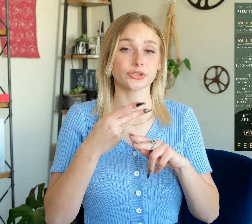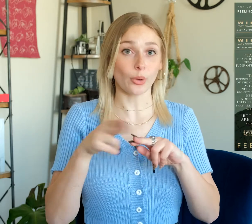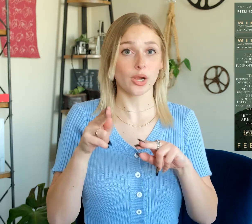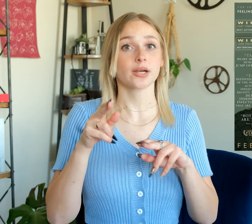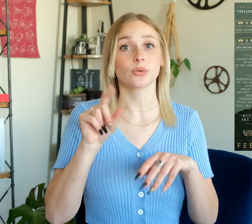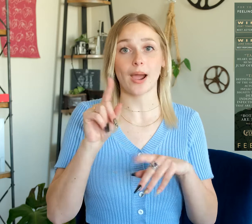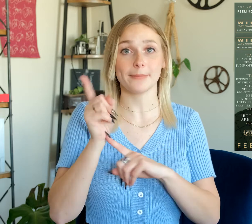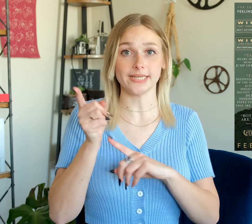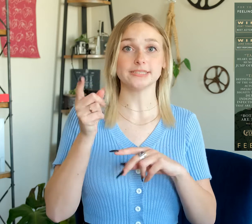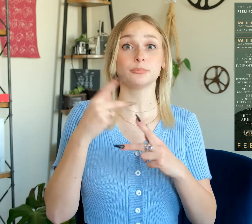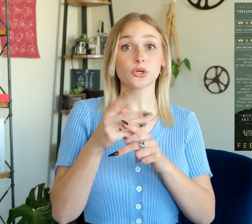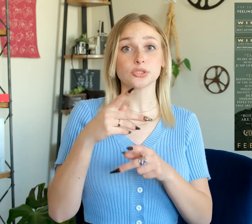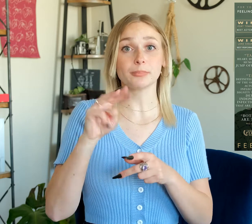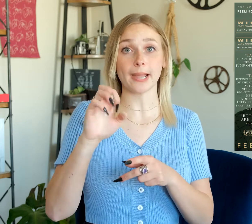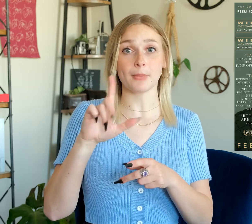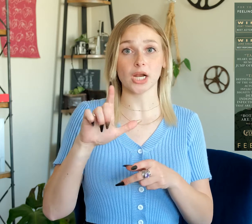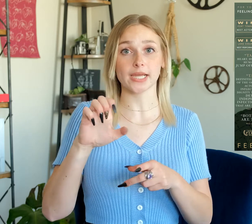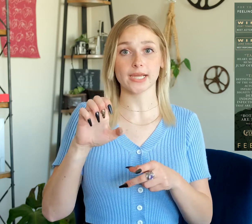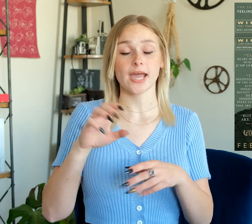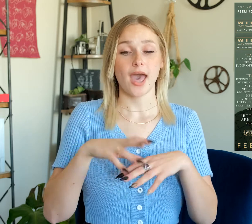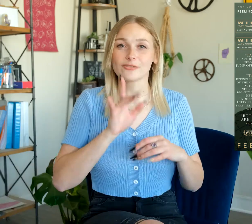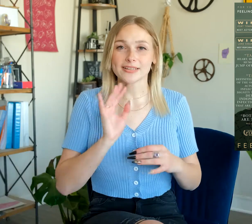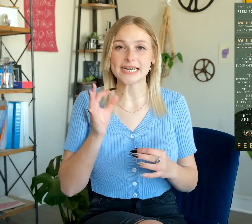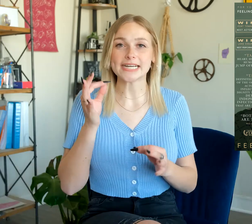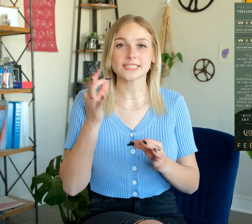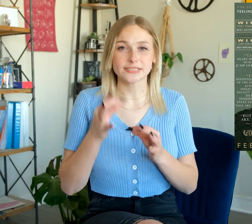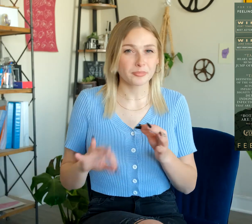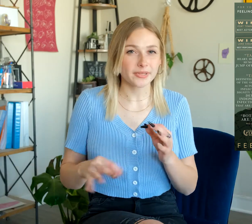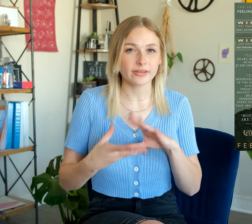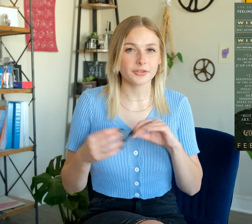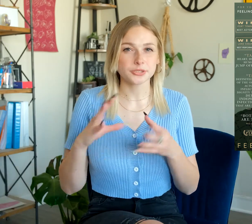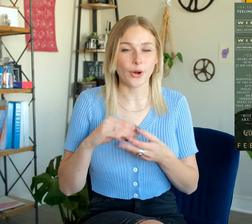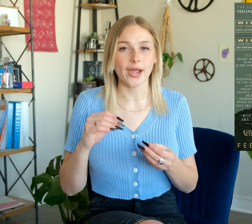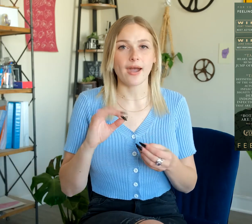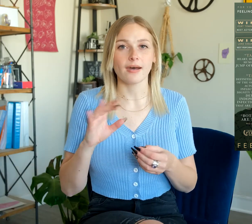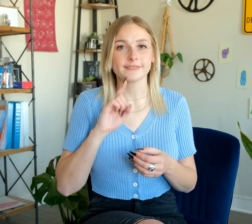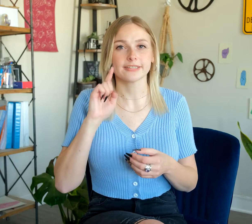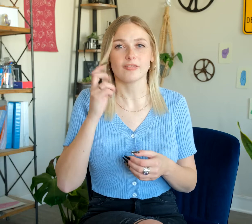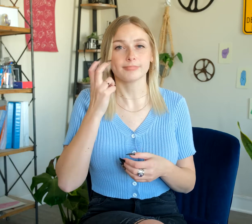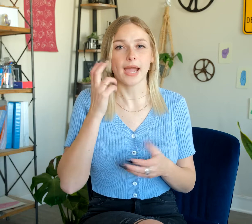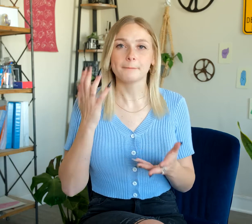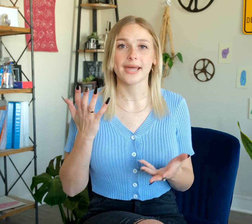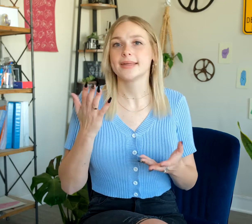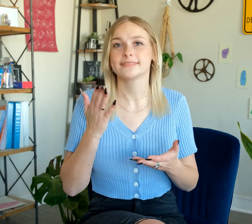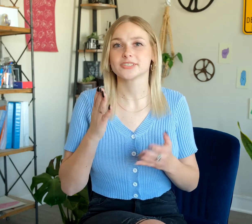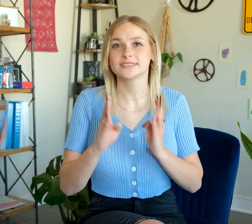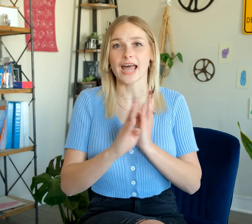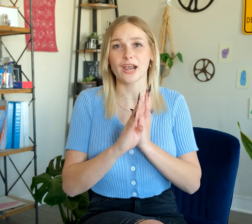short, 20 minute, produced by Marlee. Really, it's simply the story of a deaf-blind man, just out